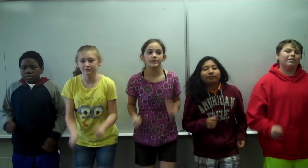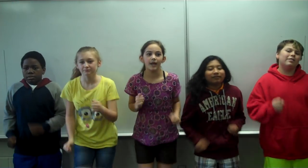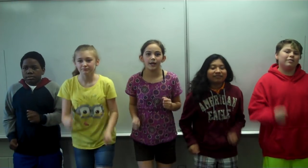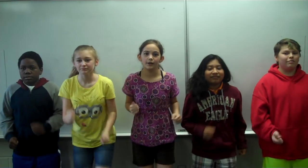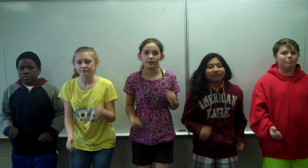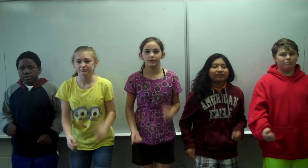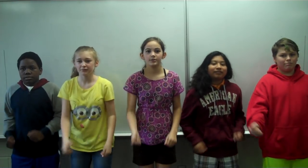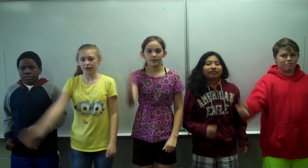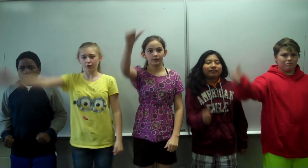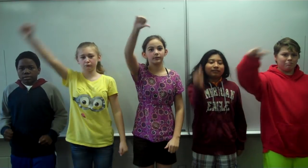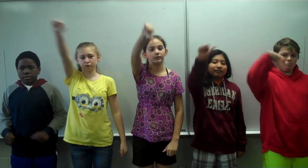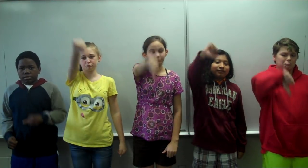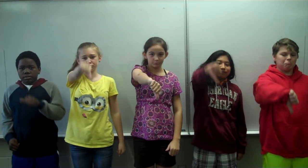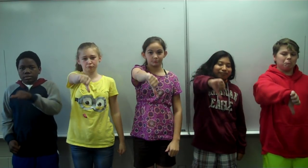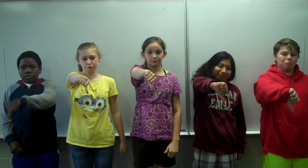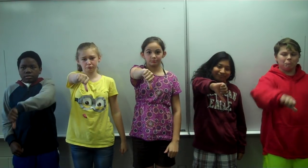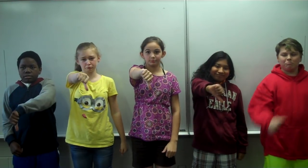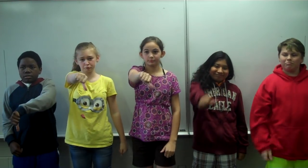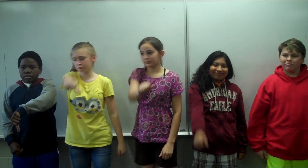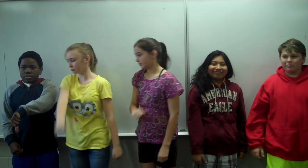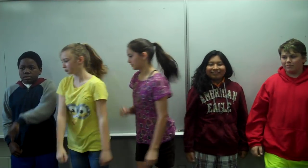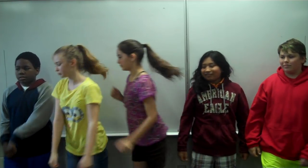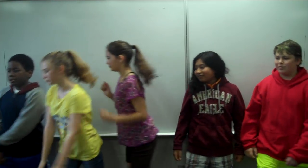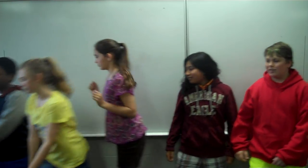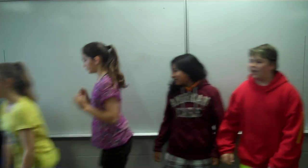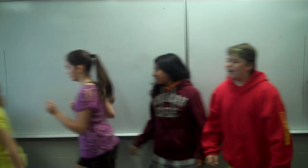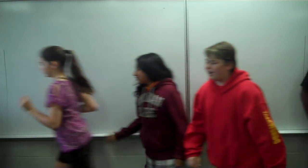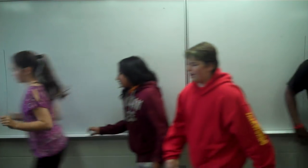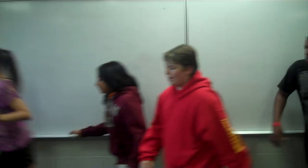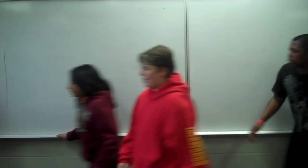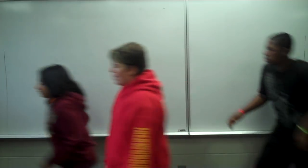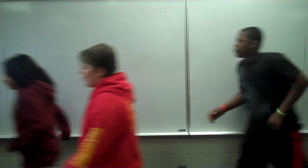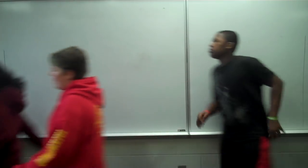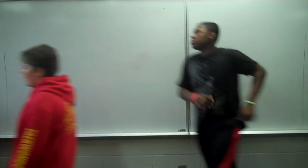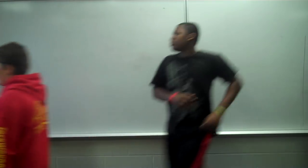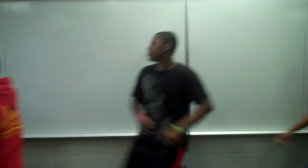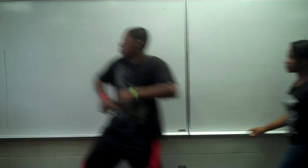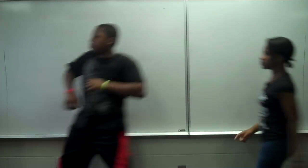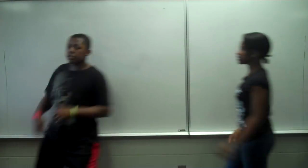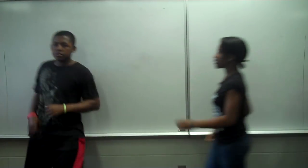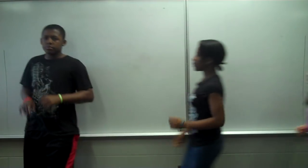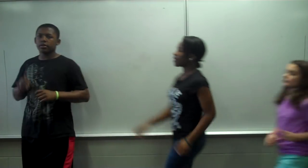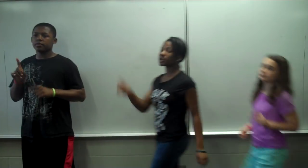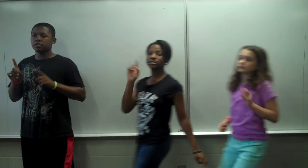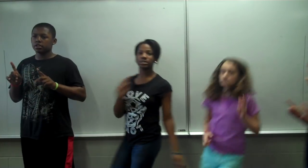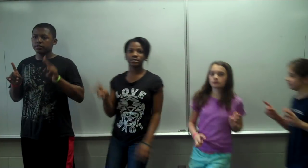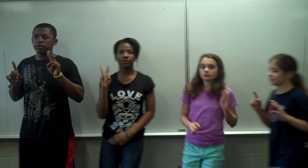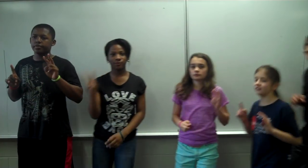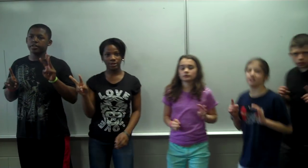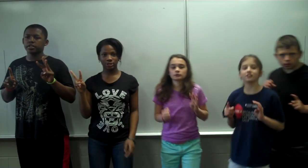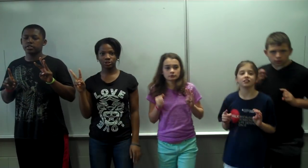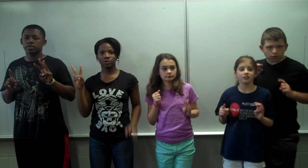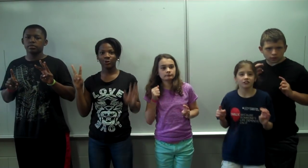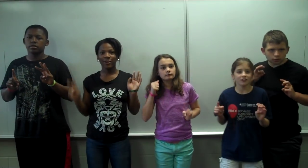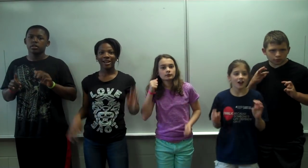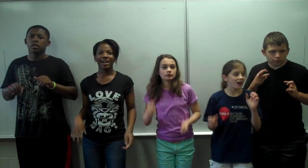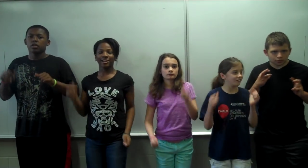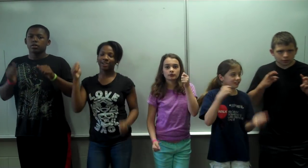desire and your suffering plight First was Hinduism, Brahma, Shiva, Vishnu I'm